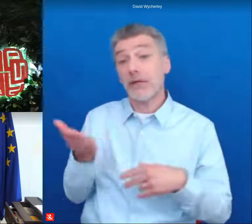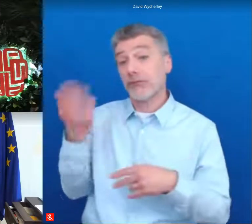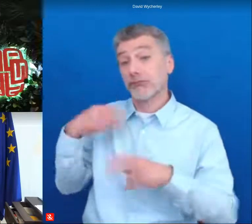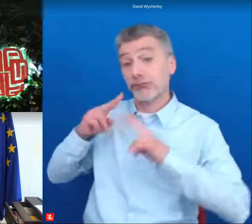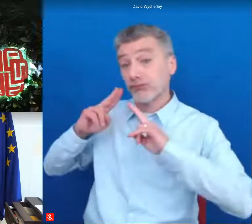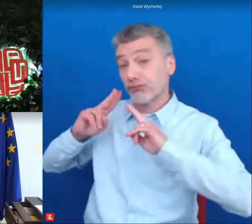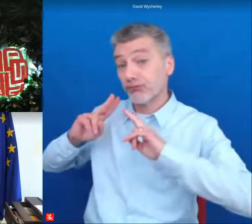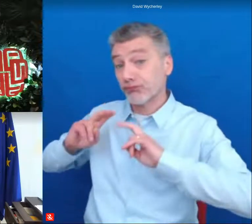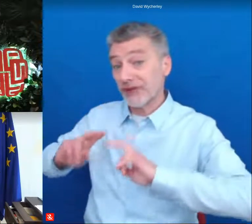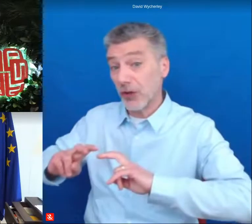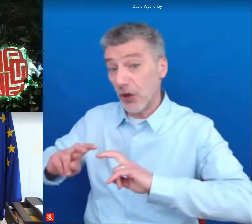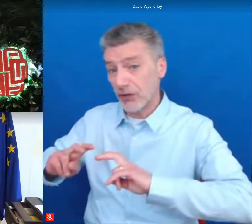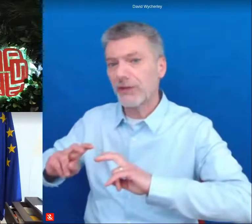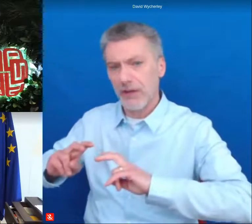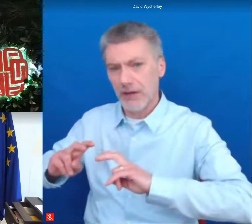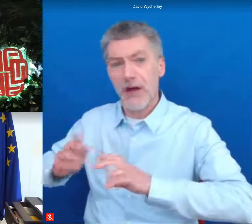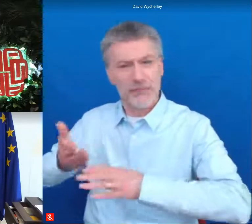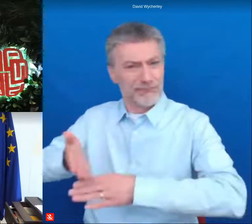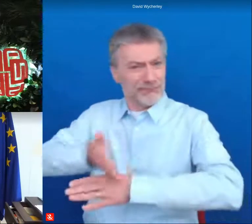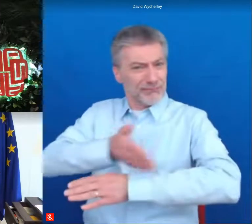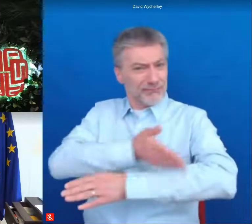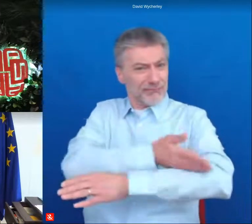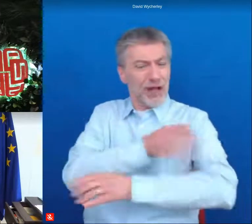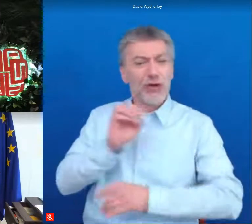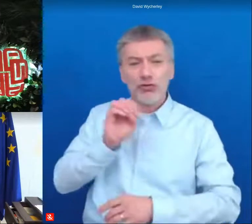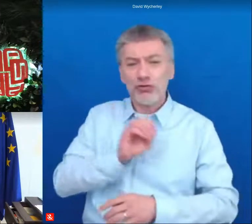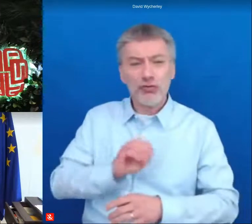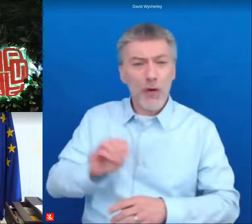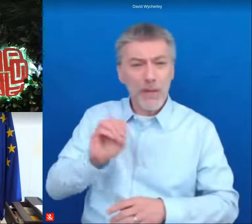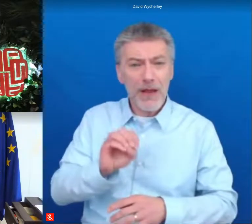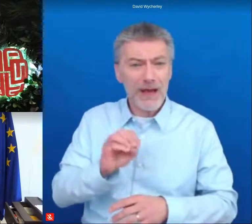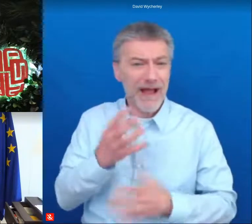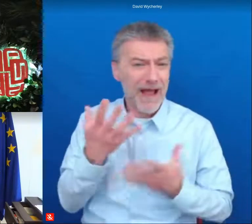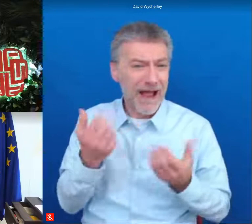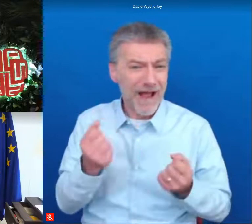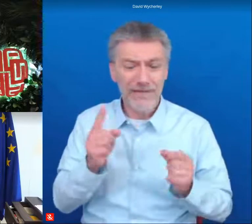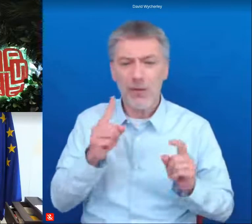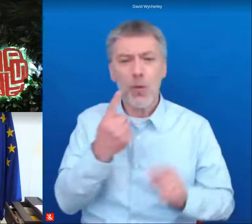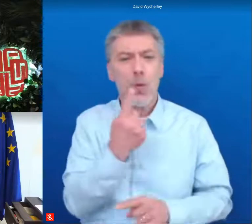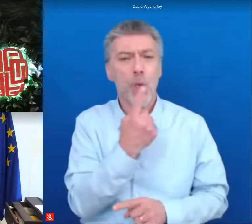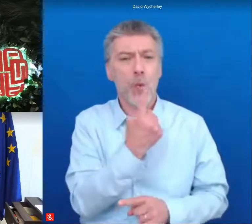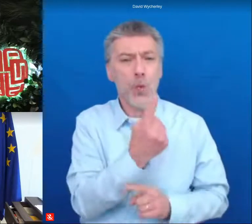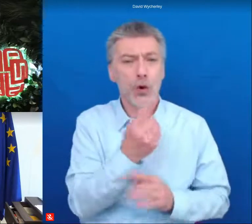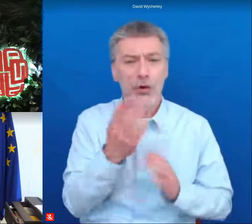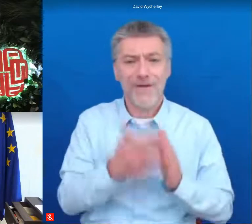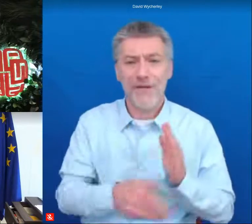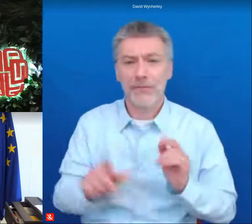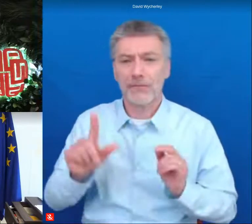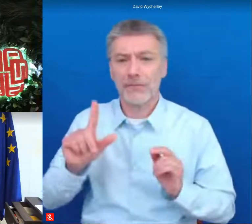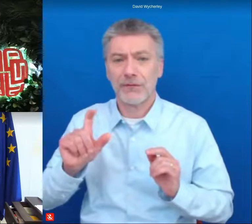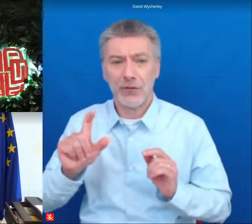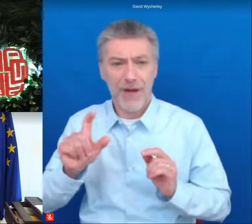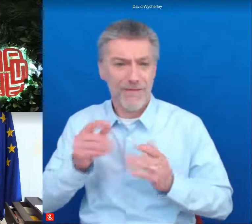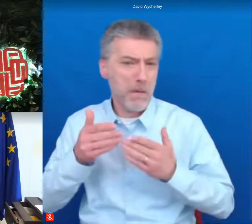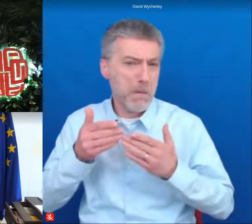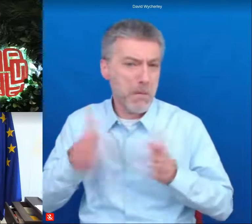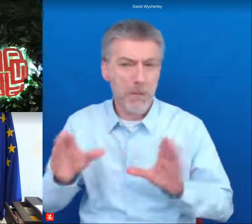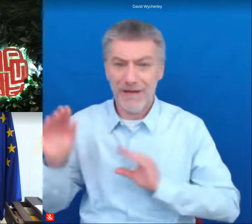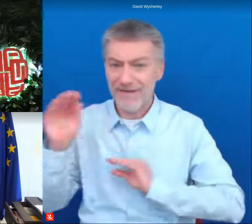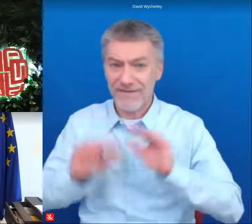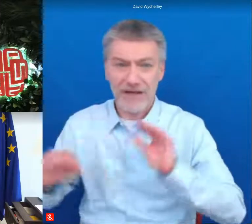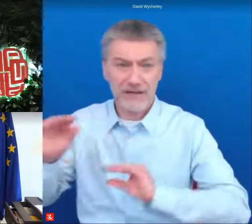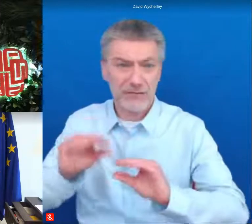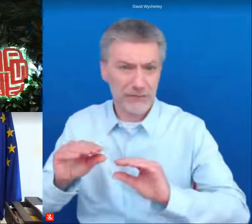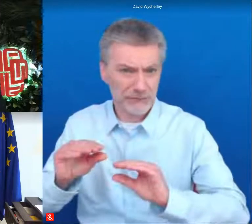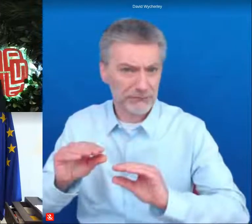european cohesion policy accounted for something like one in 12 public investment euros across europe and